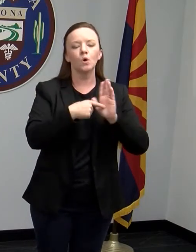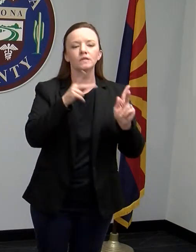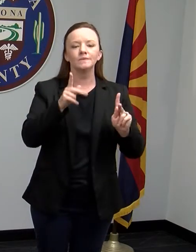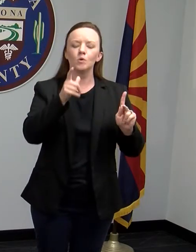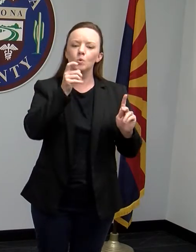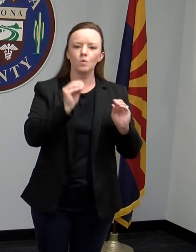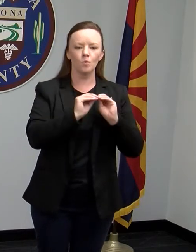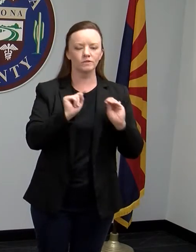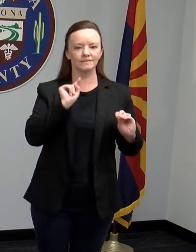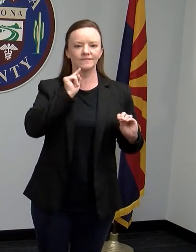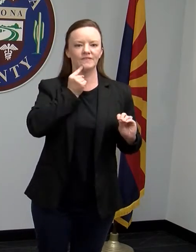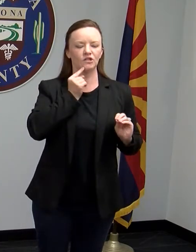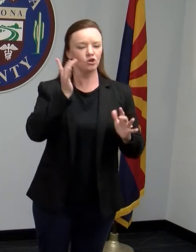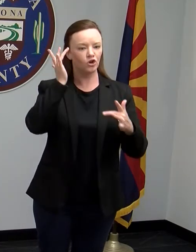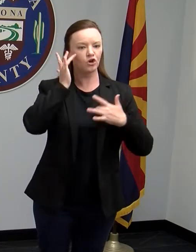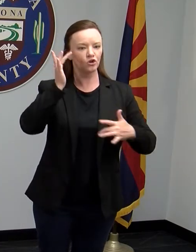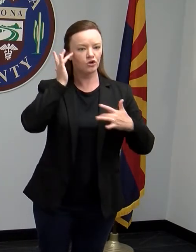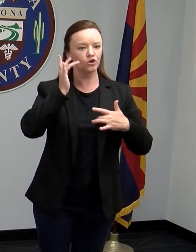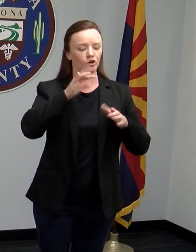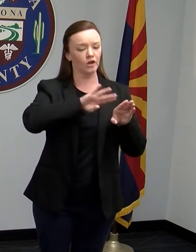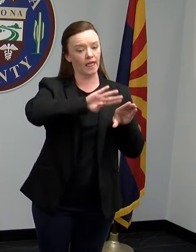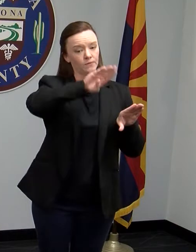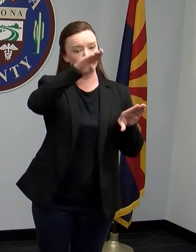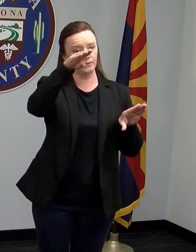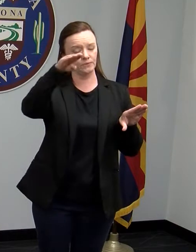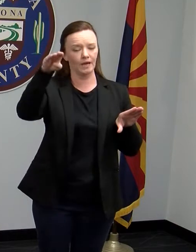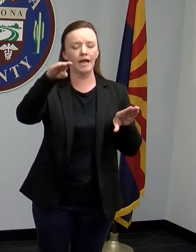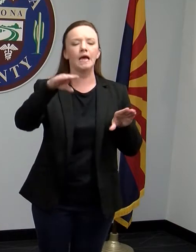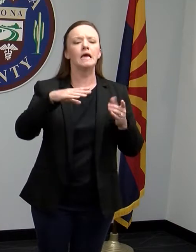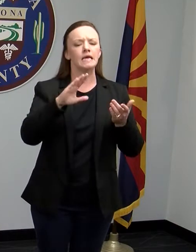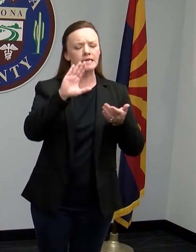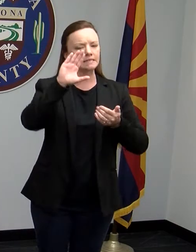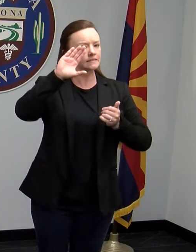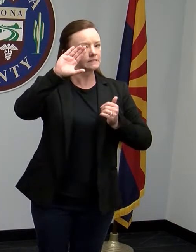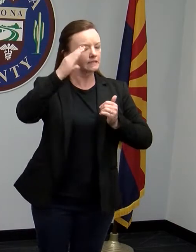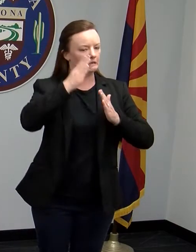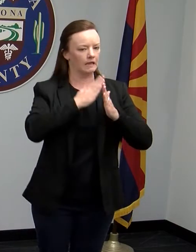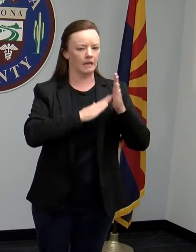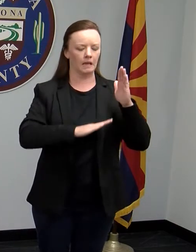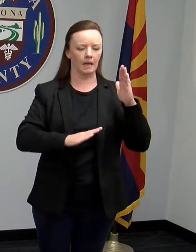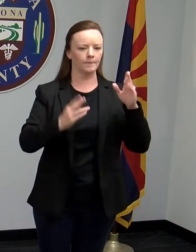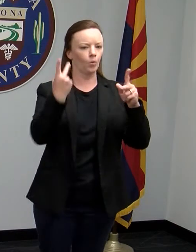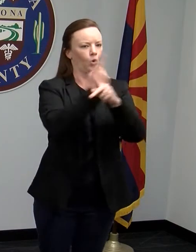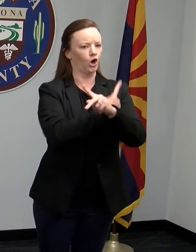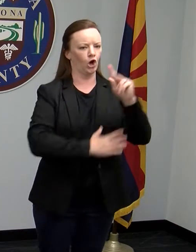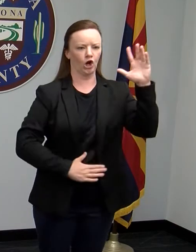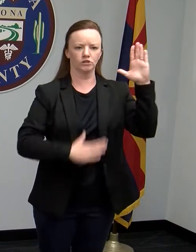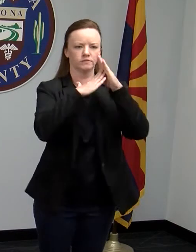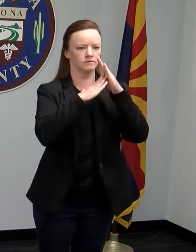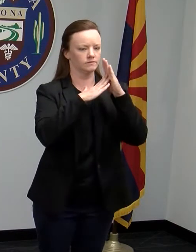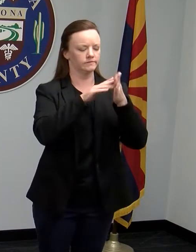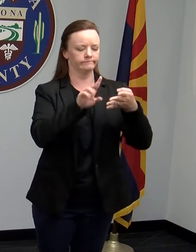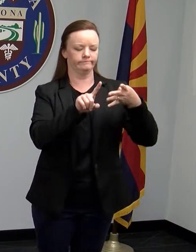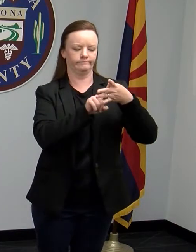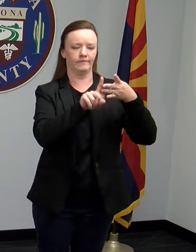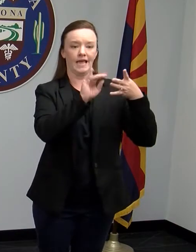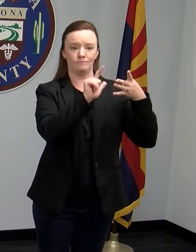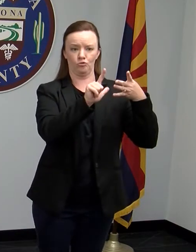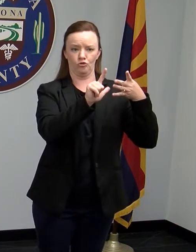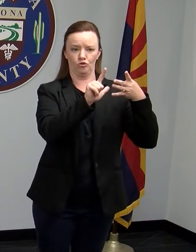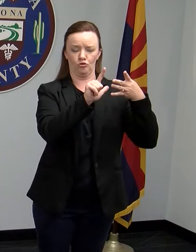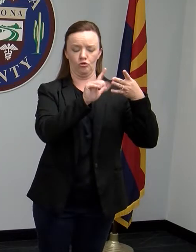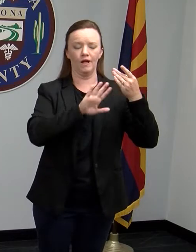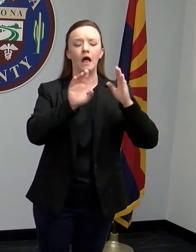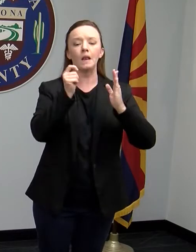disease in Maricopa County likely peaked in mid-April and have slightly decreased